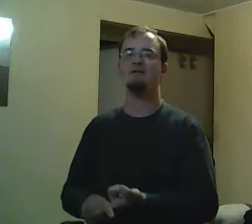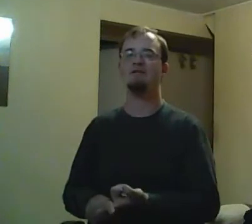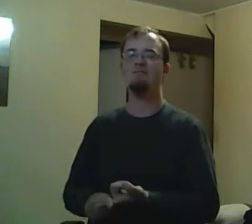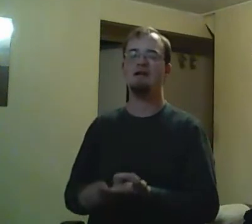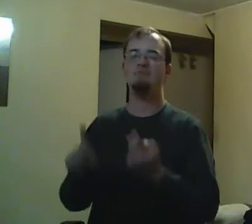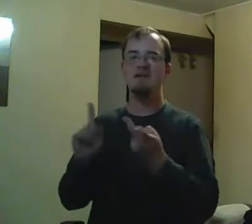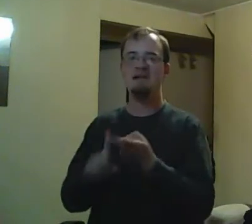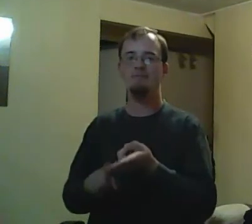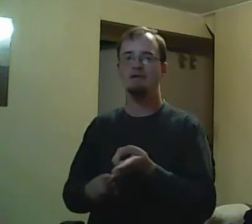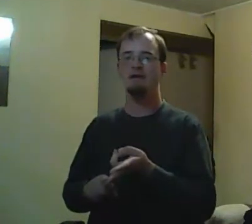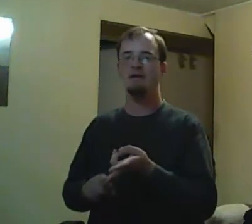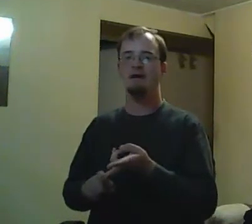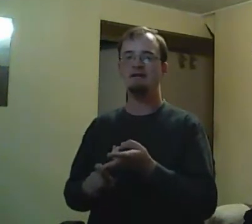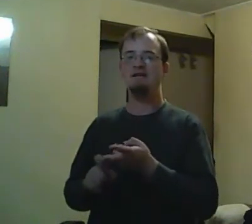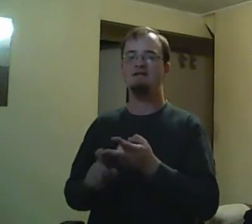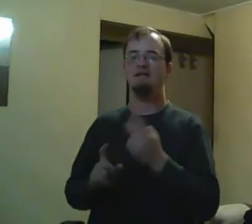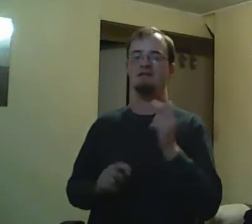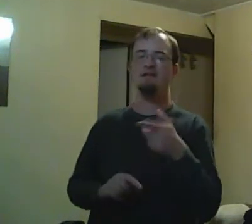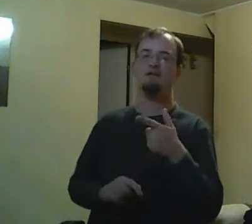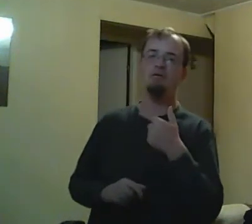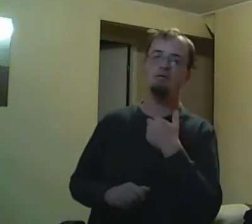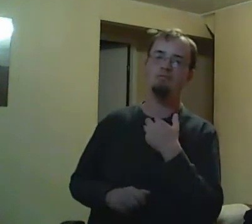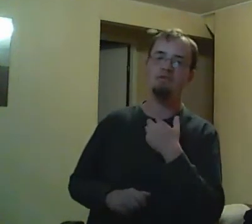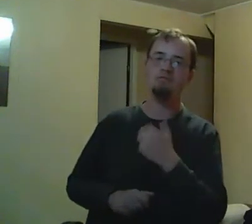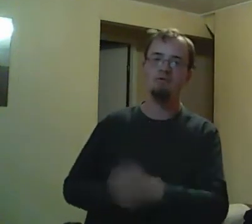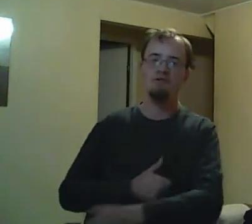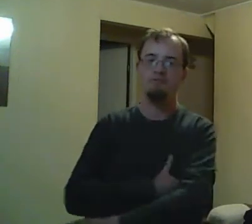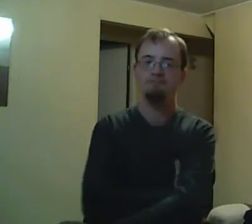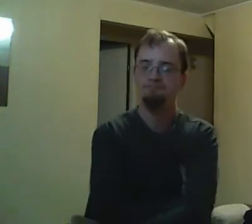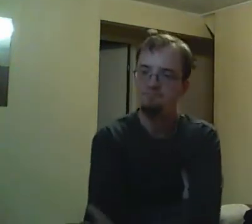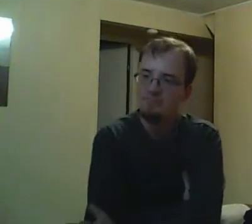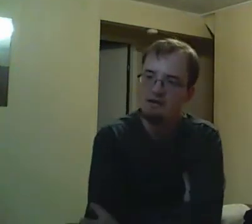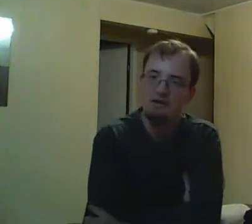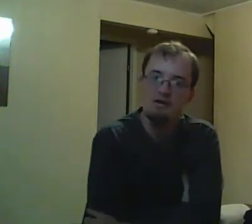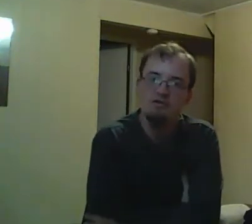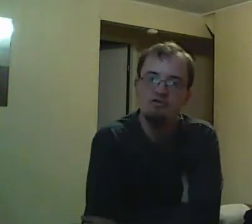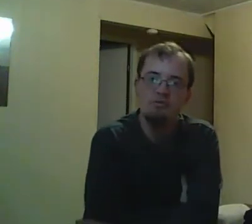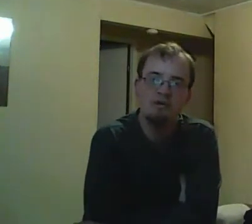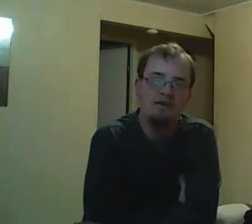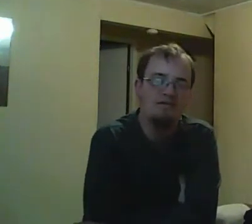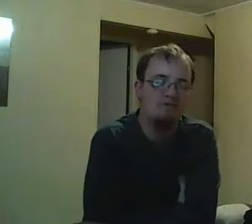something like that. But I think a lot of people probably wouldn't be on board because, you know, Rape was a psycho.